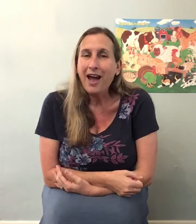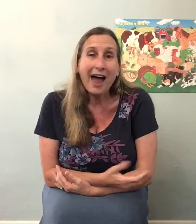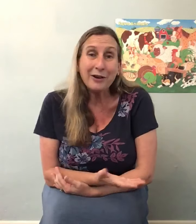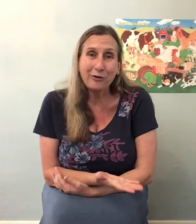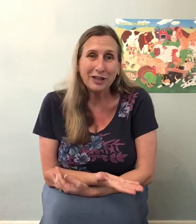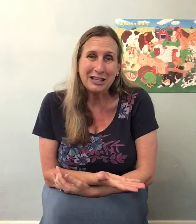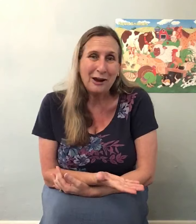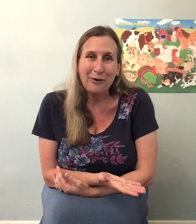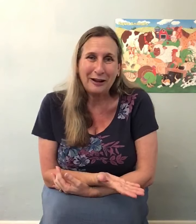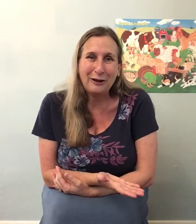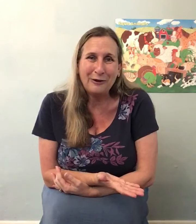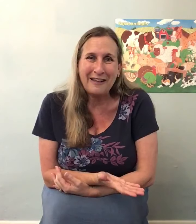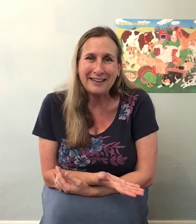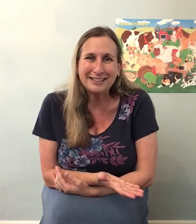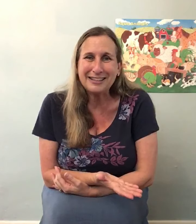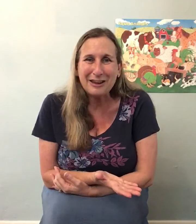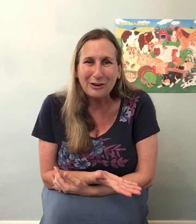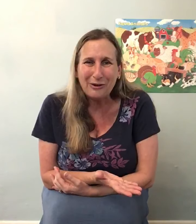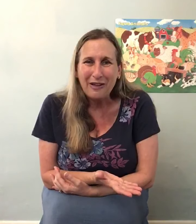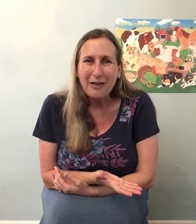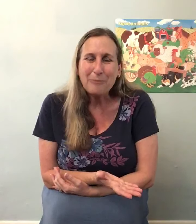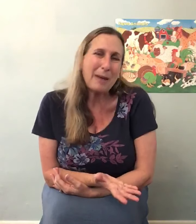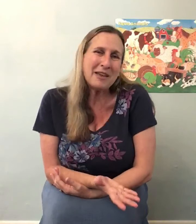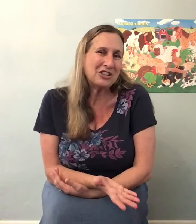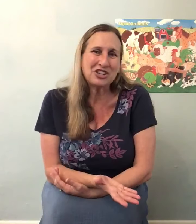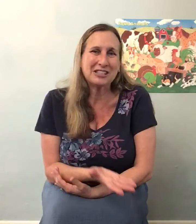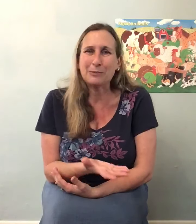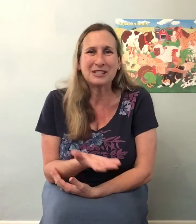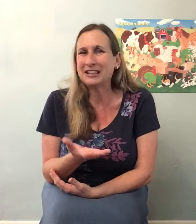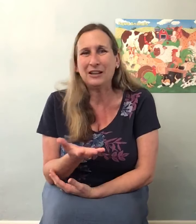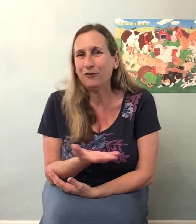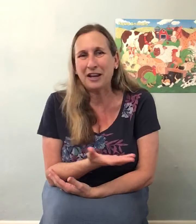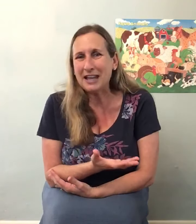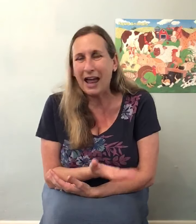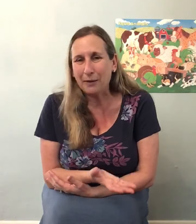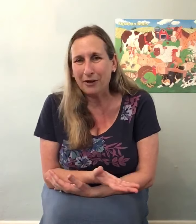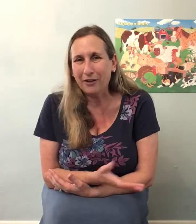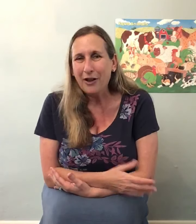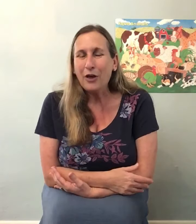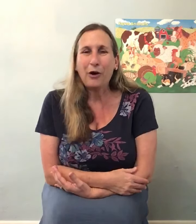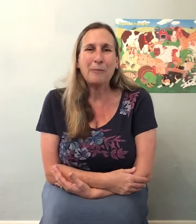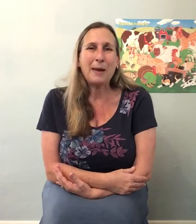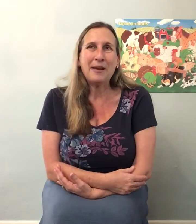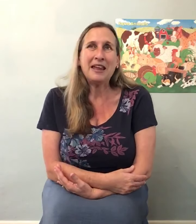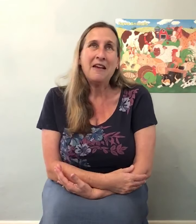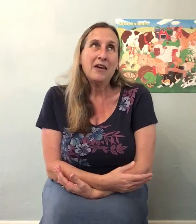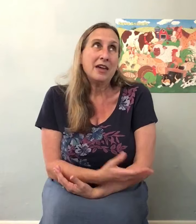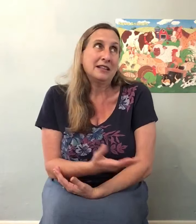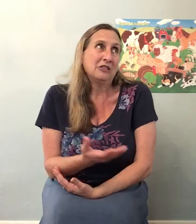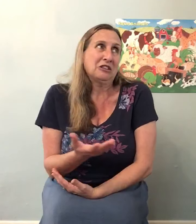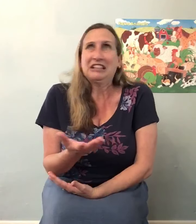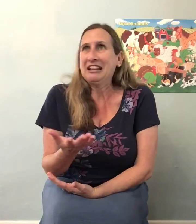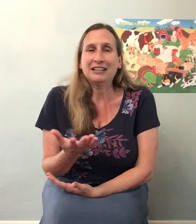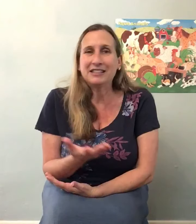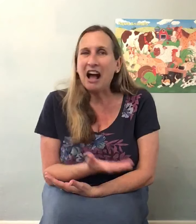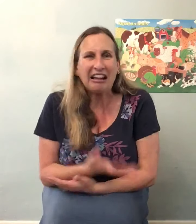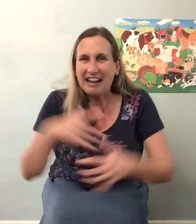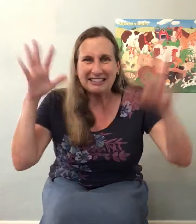I don't really know what a goon is, do you? Maybe it's just some silly, funny animal. Or maybe it looks like a duck and has